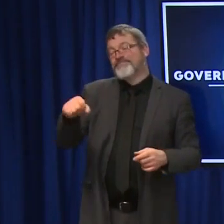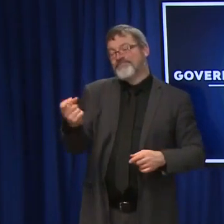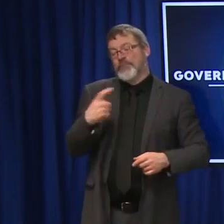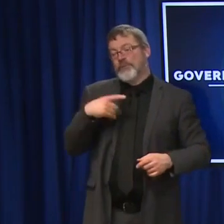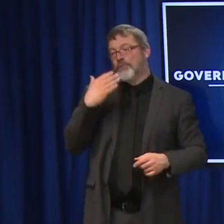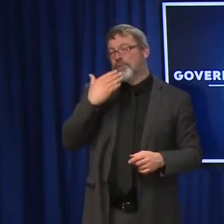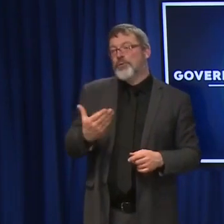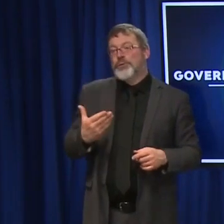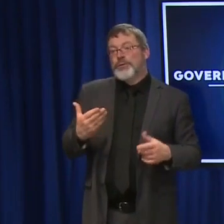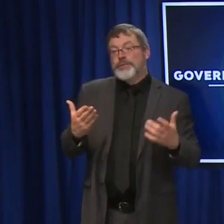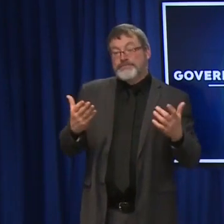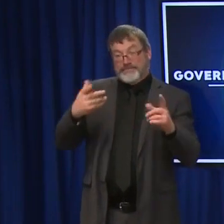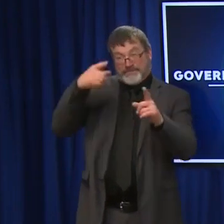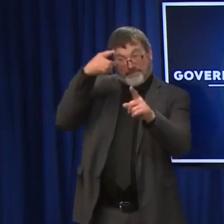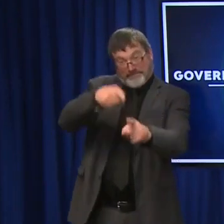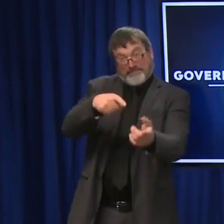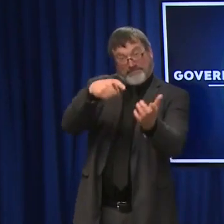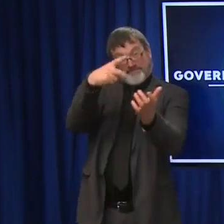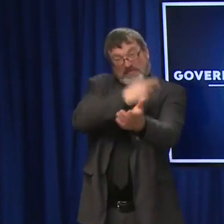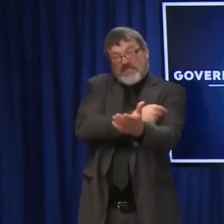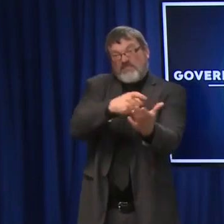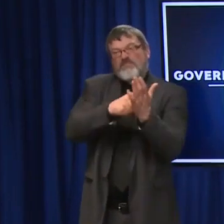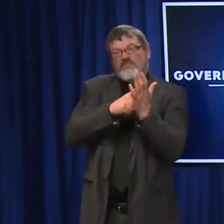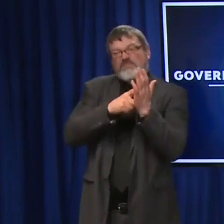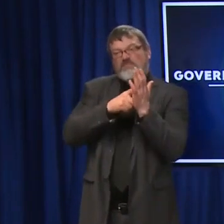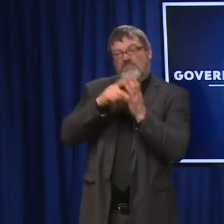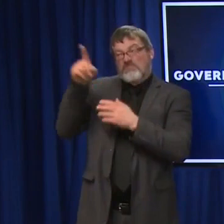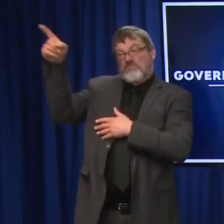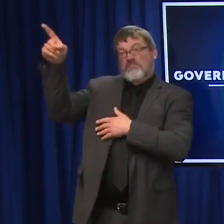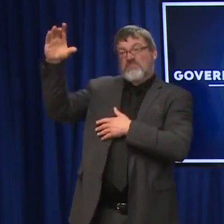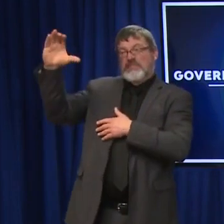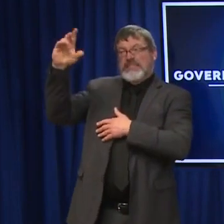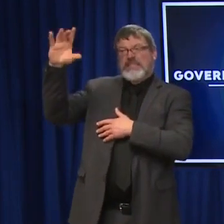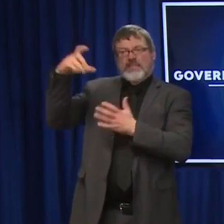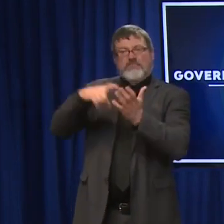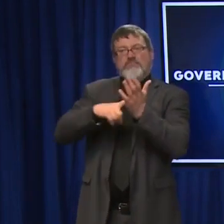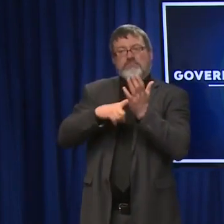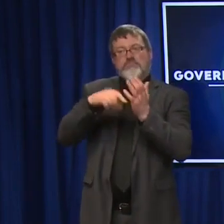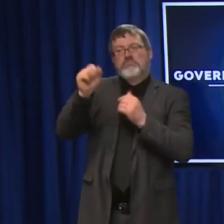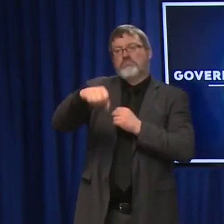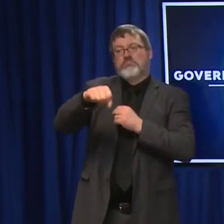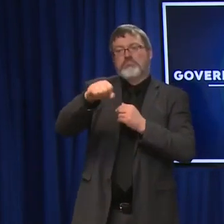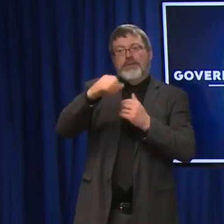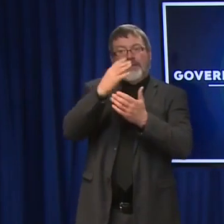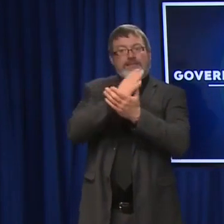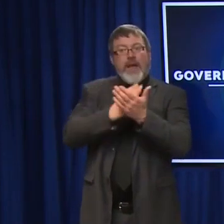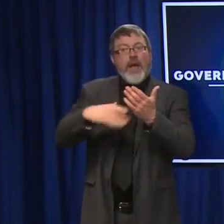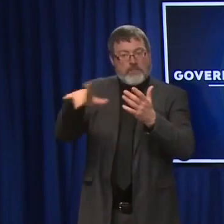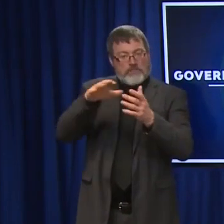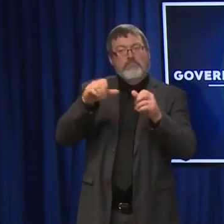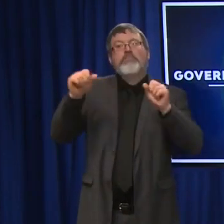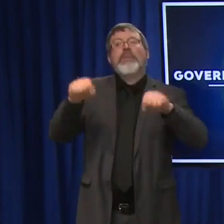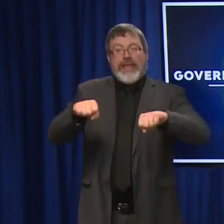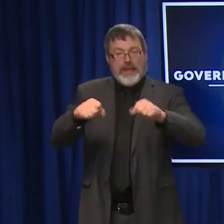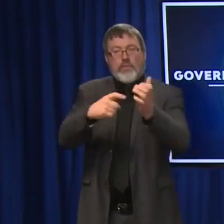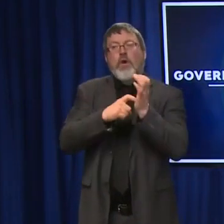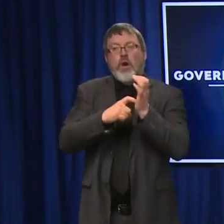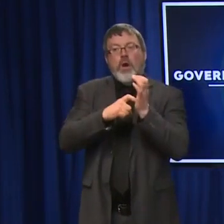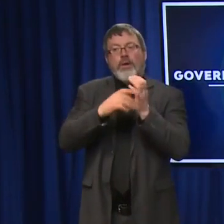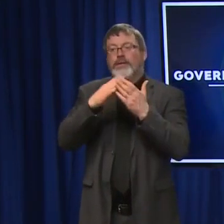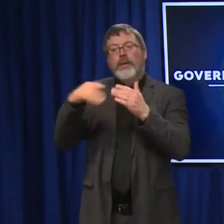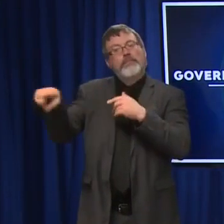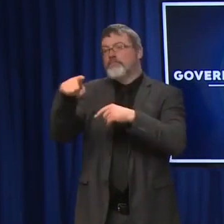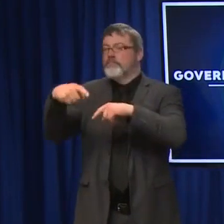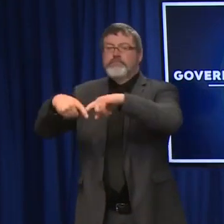Washington, the government-driven vaccine mandates. Some are moving forward. Some are being upheld or being stopped in the